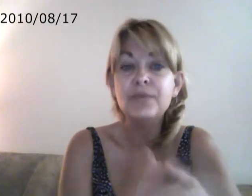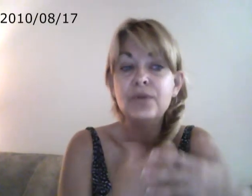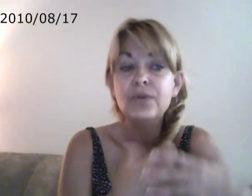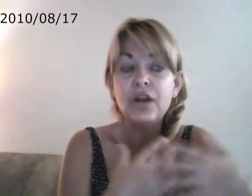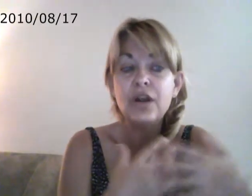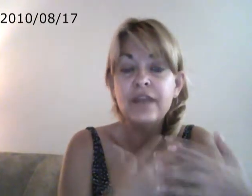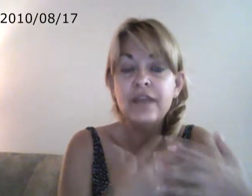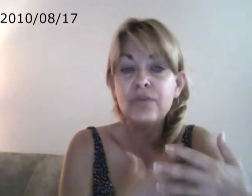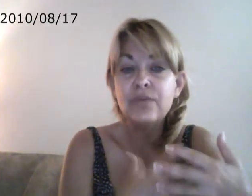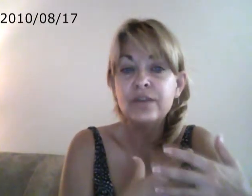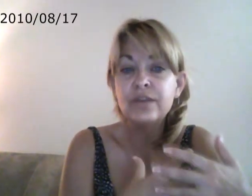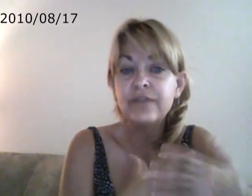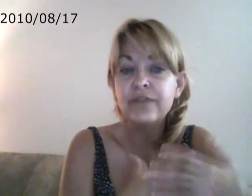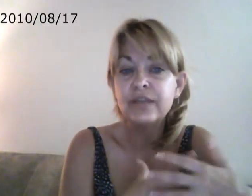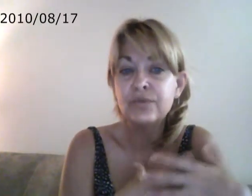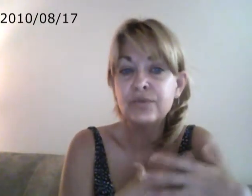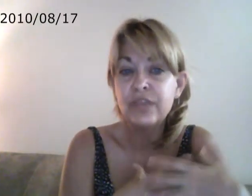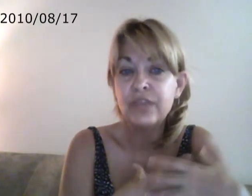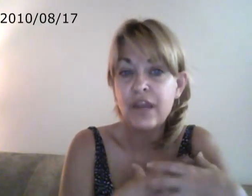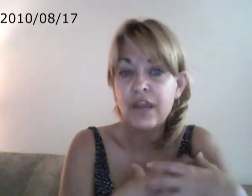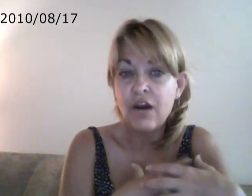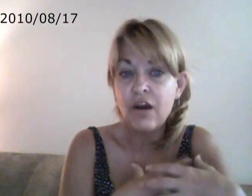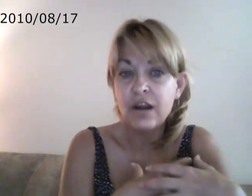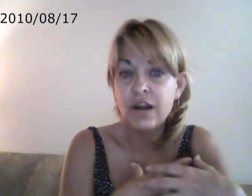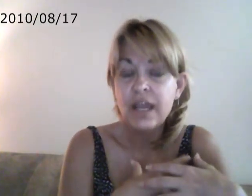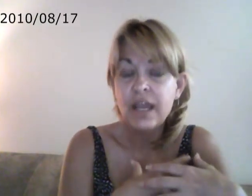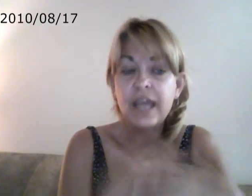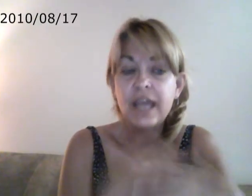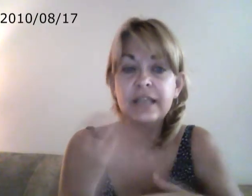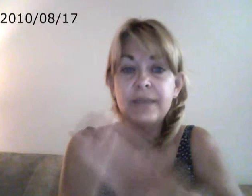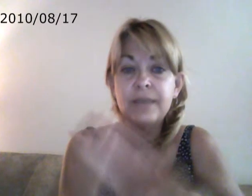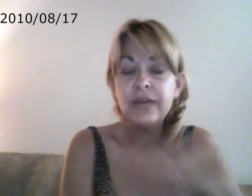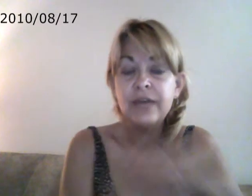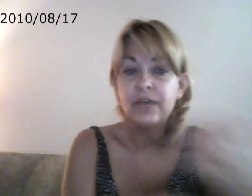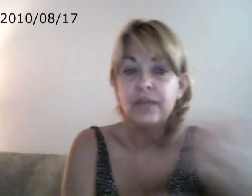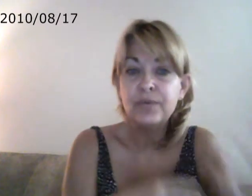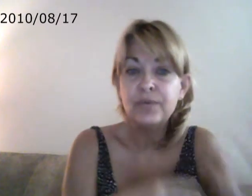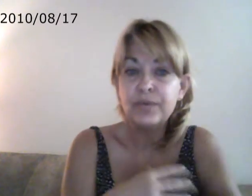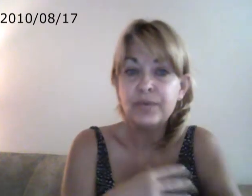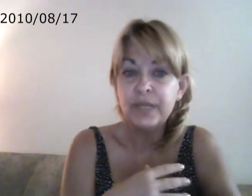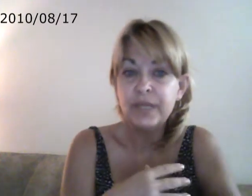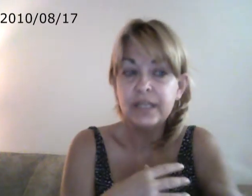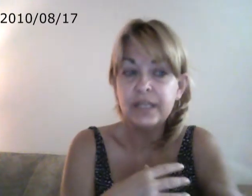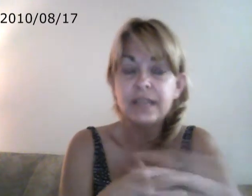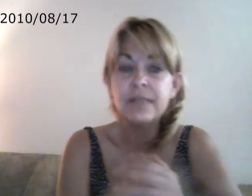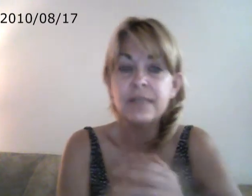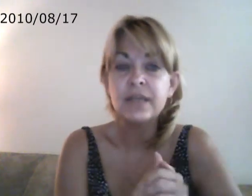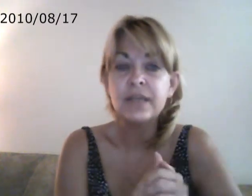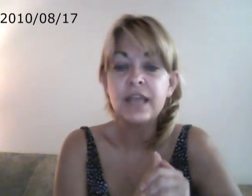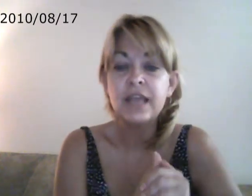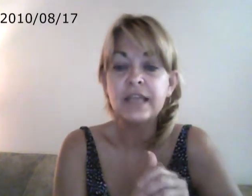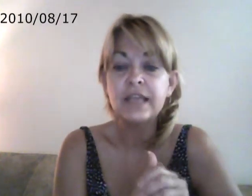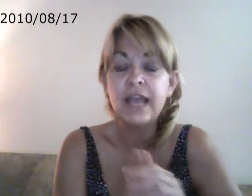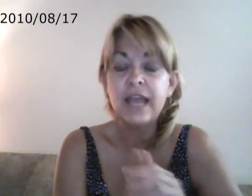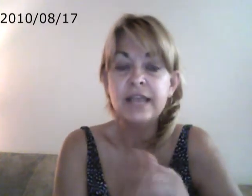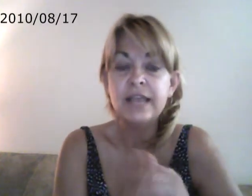are never going to find out who they are. And it's a pattern that will be repeated. Somebody that has